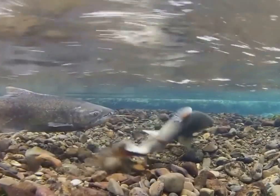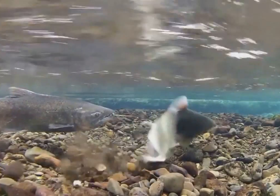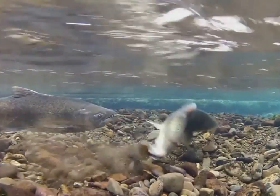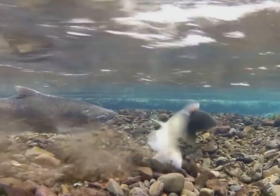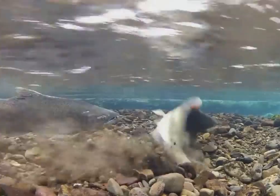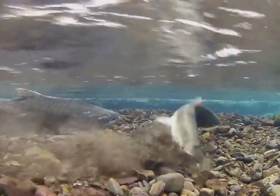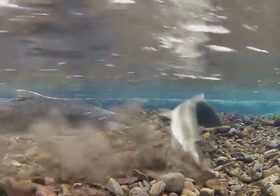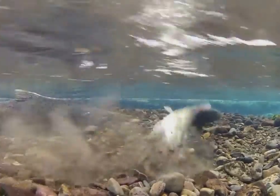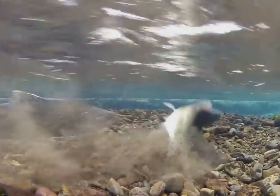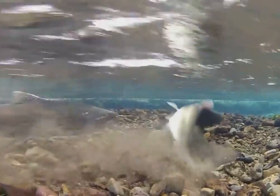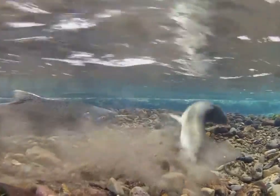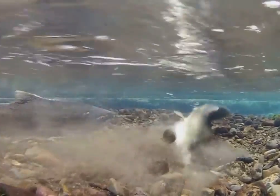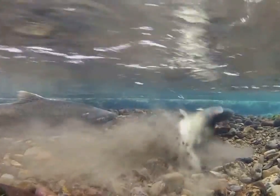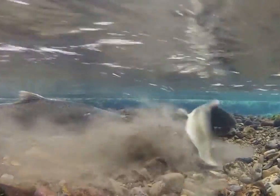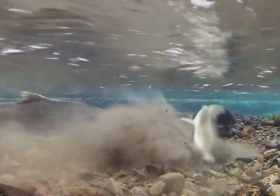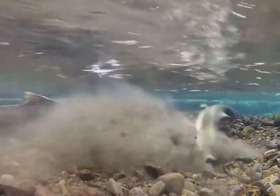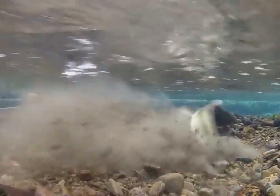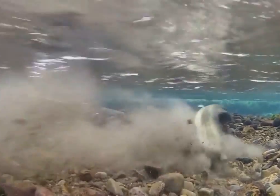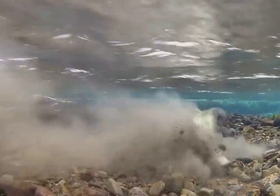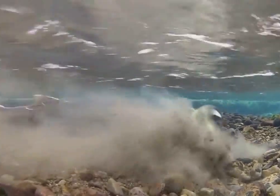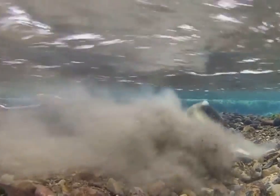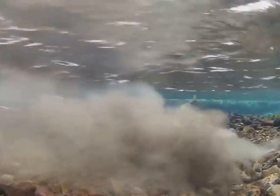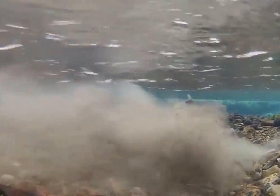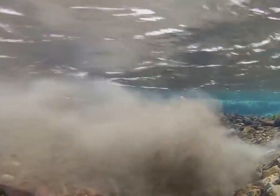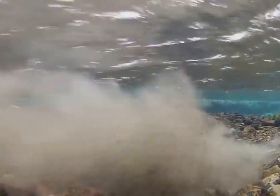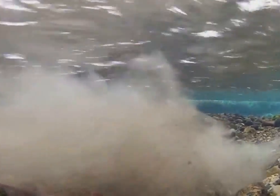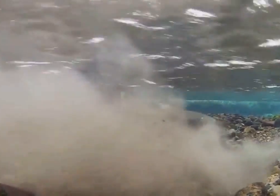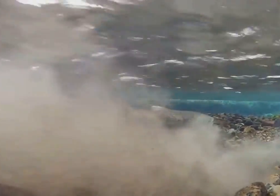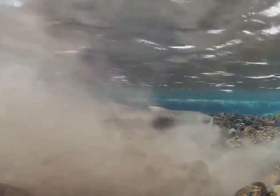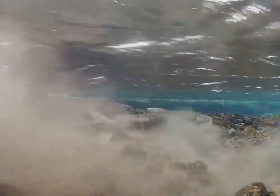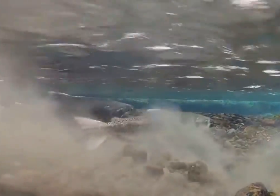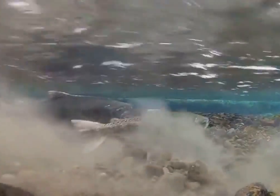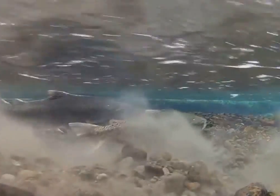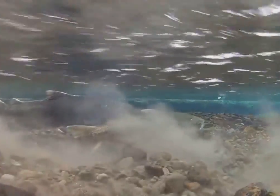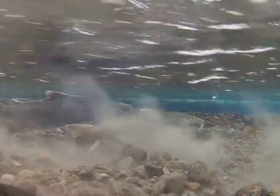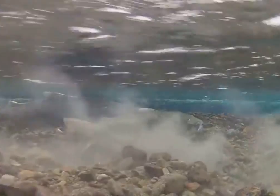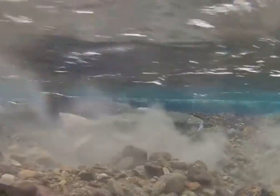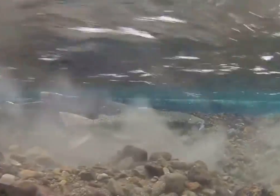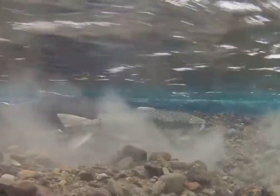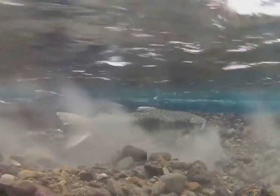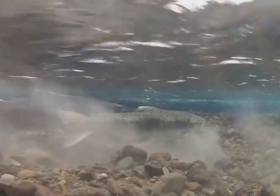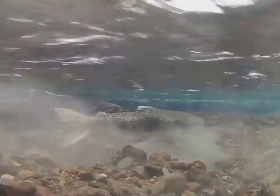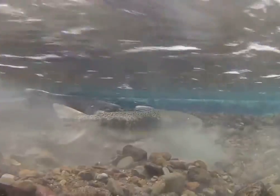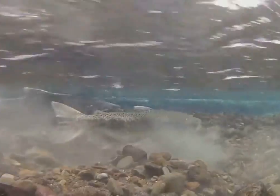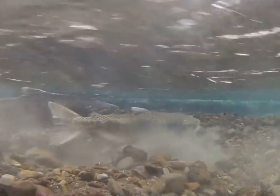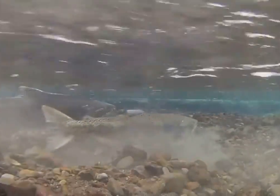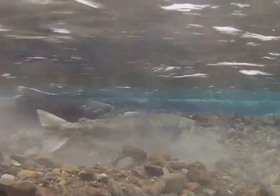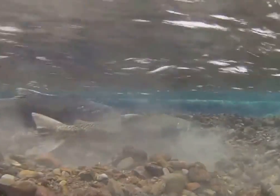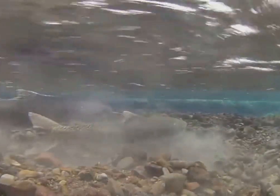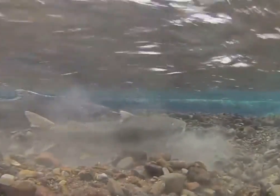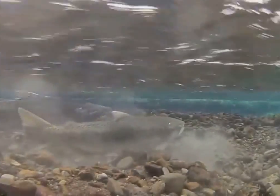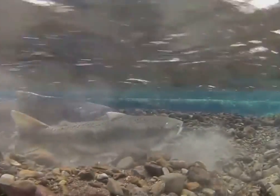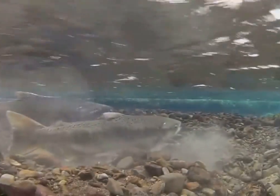they must go back the way that they came, and that means that they must enter the estuary portal again,